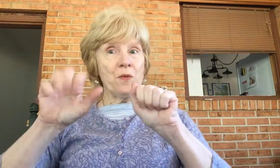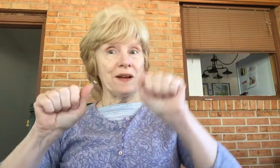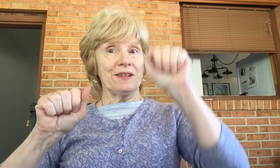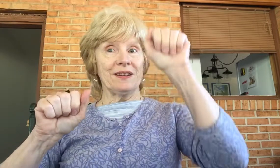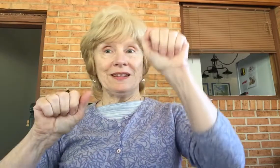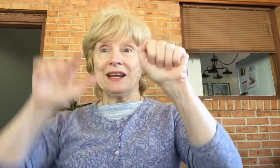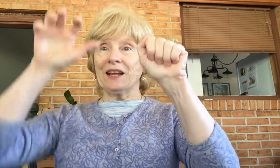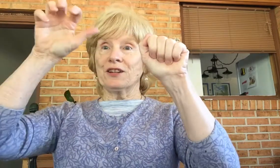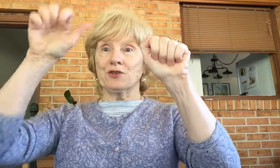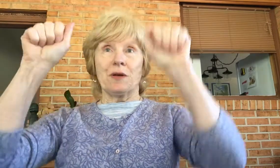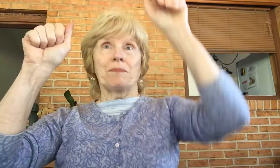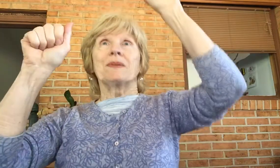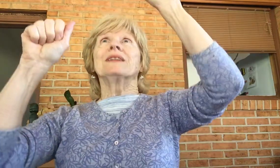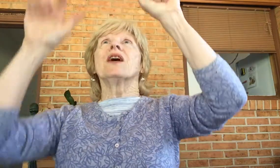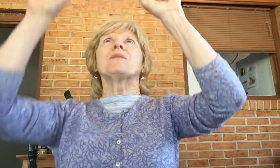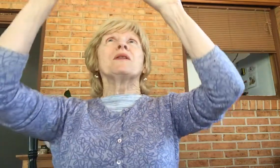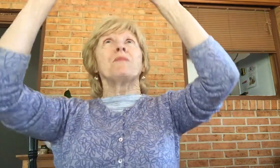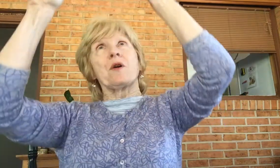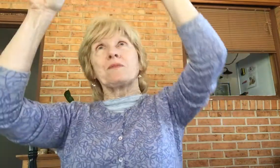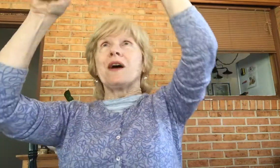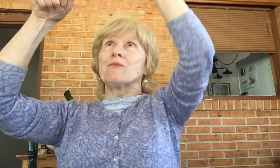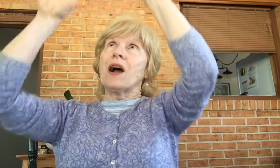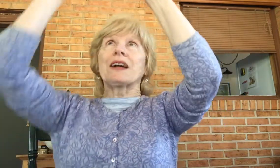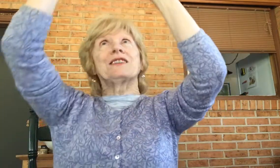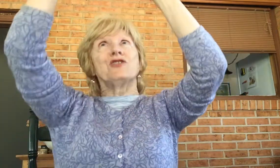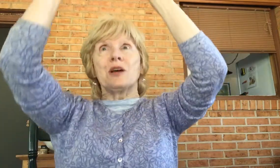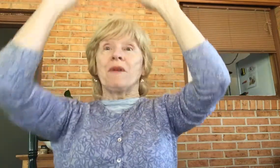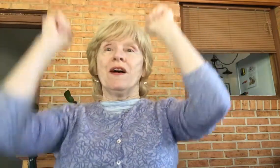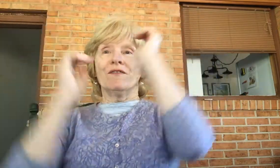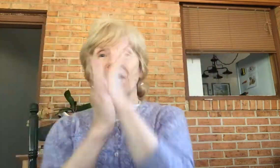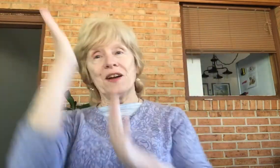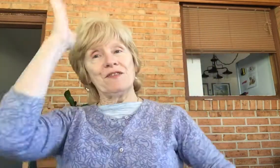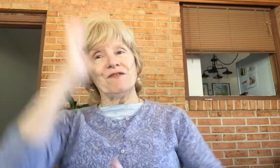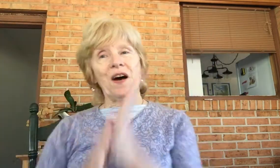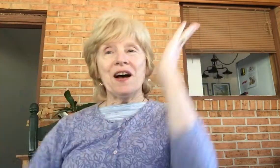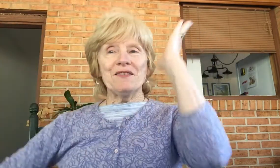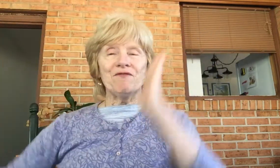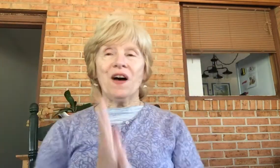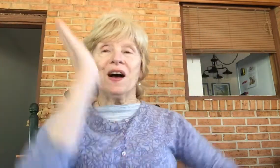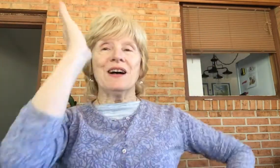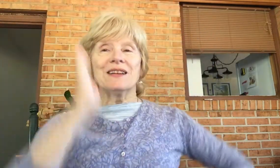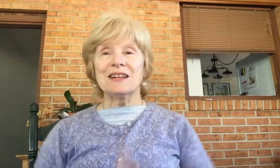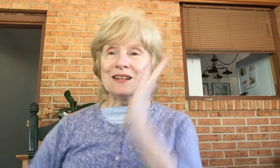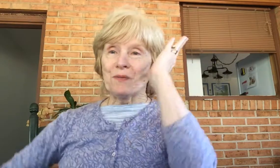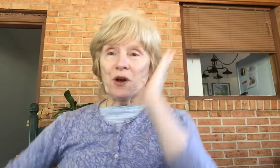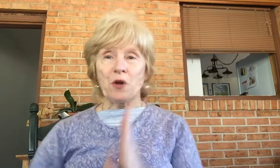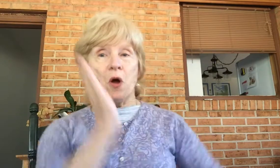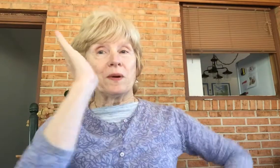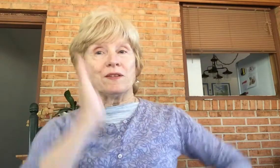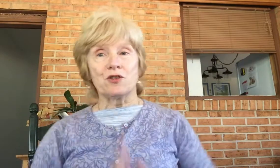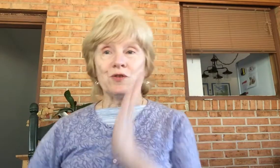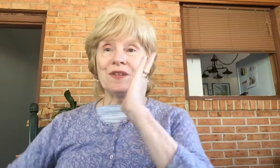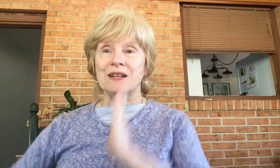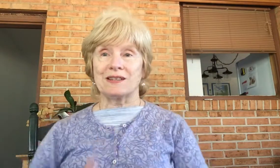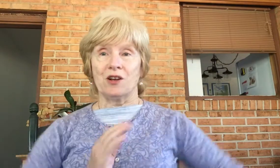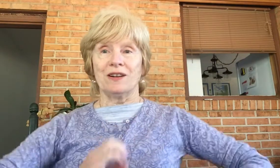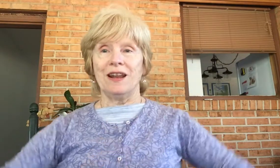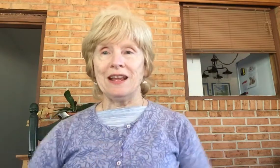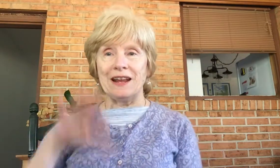want to take a trip, climb aboard my rocket ship. Fun, fun, fun, we're going to the sun. In